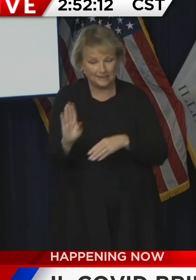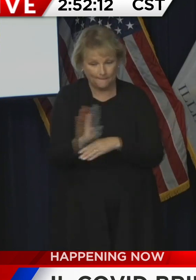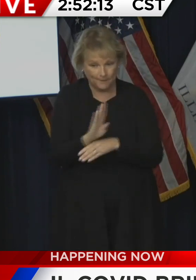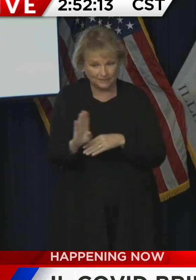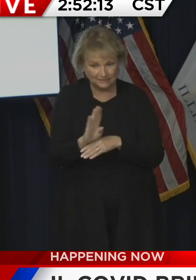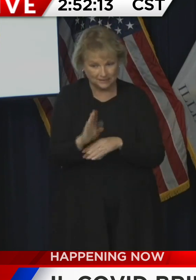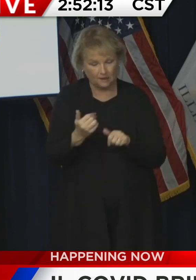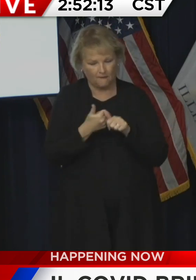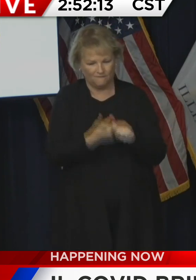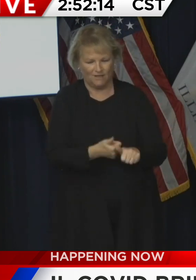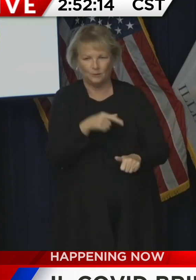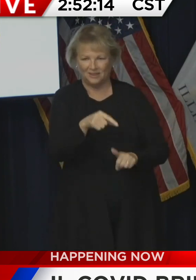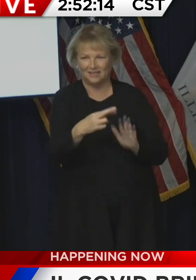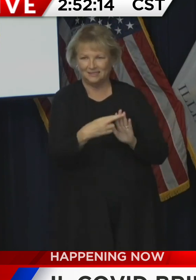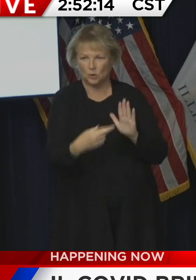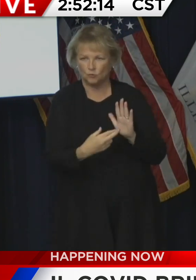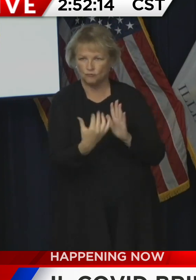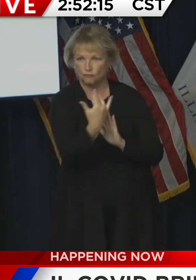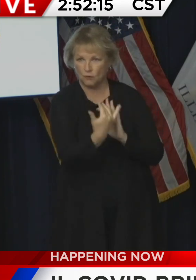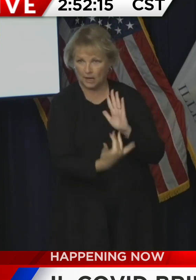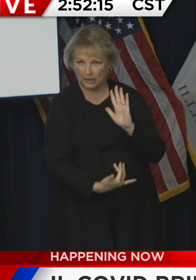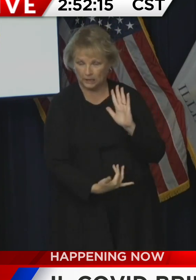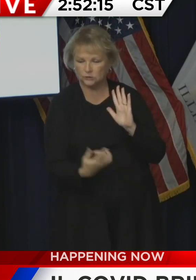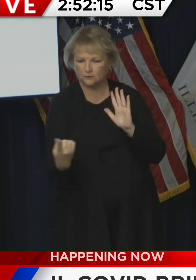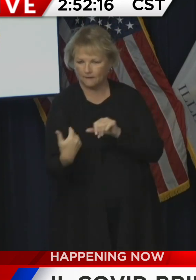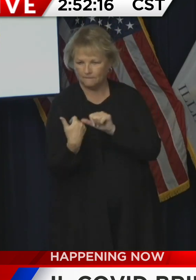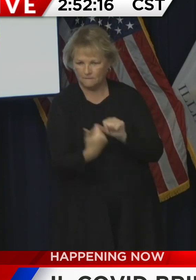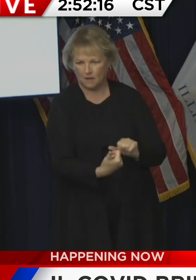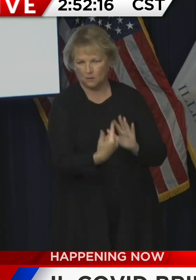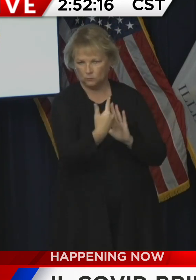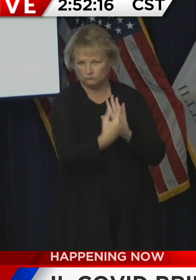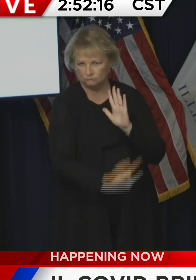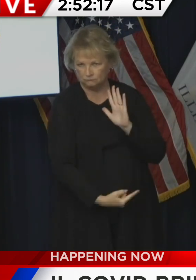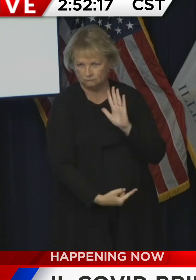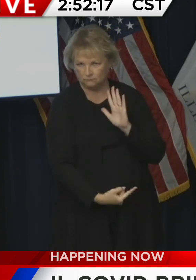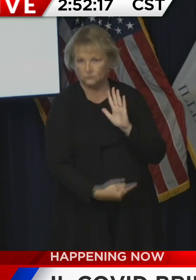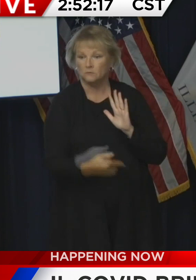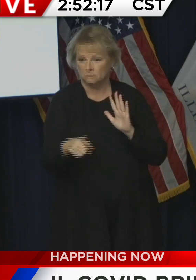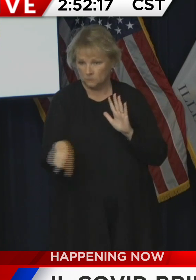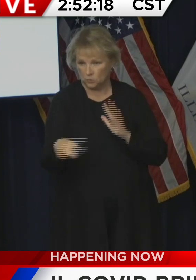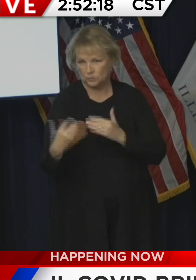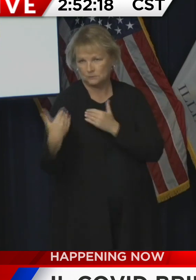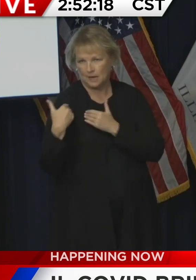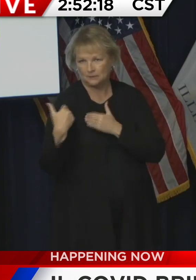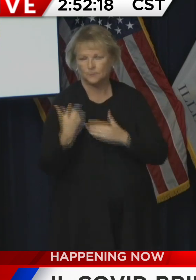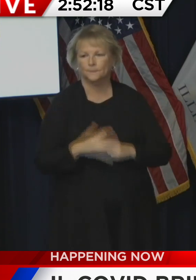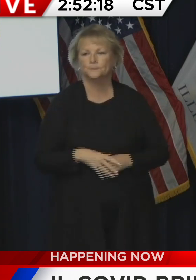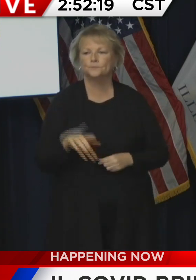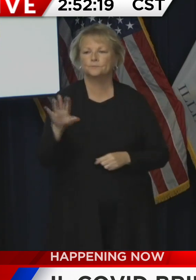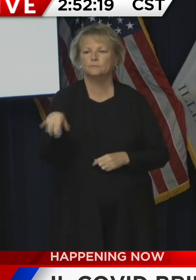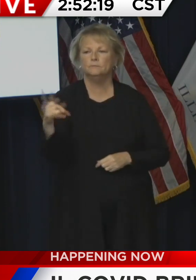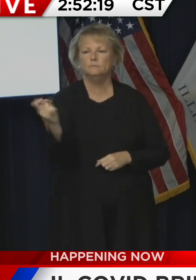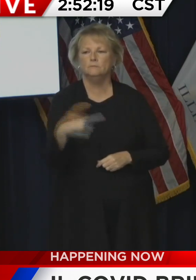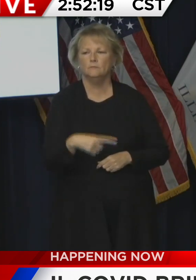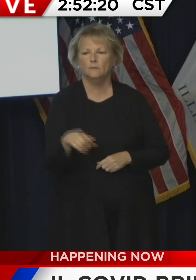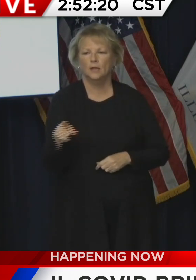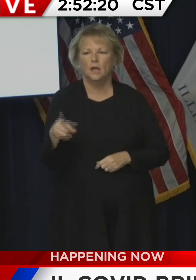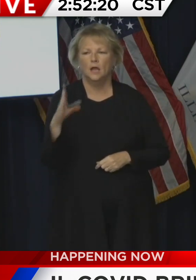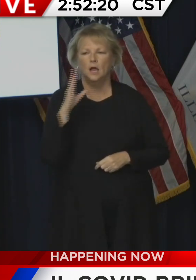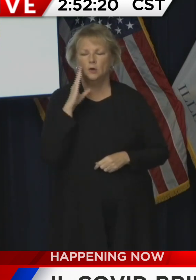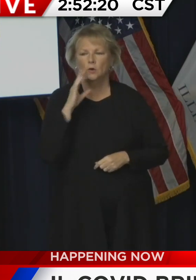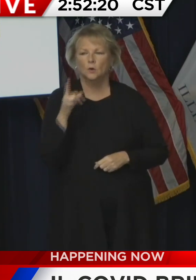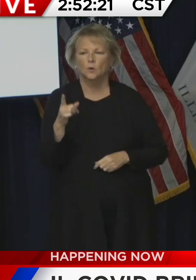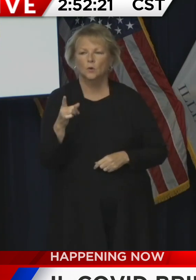regulation you know outlines to do what they're supposed to do and we'll hold them responsible if they're not. And just to follow up to that, know you're going to get to other